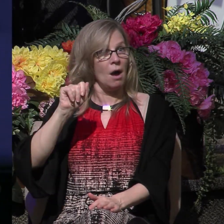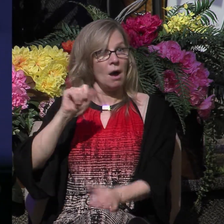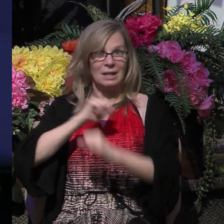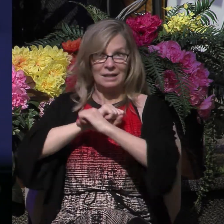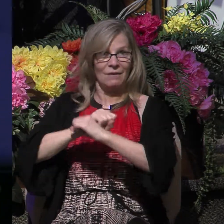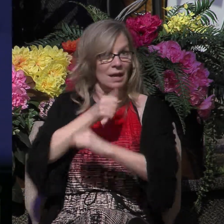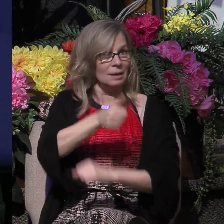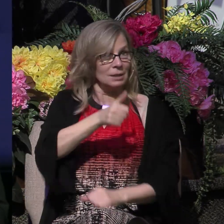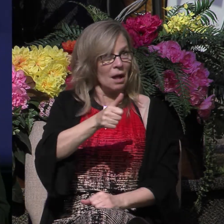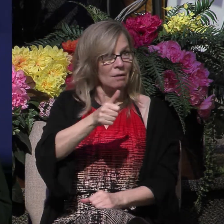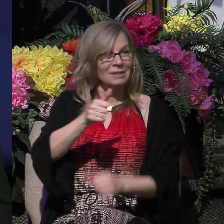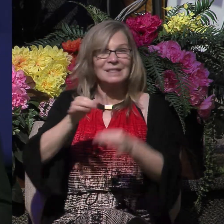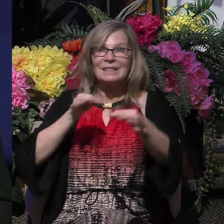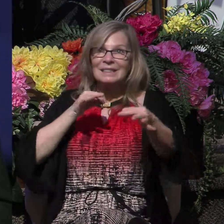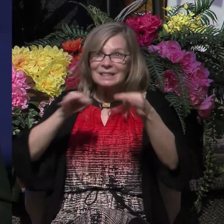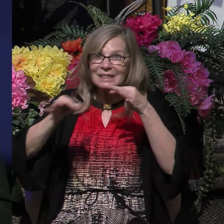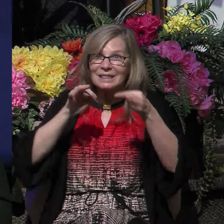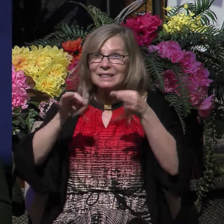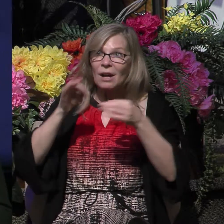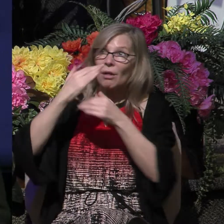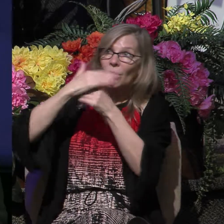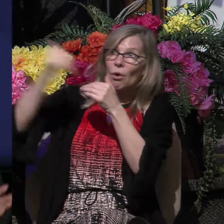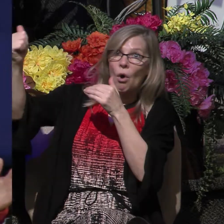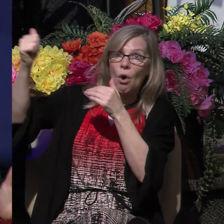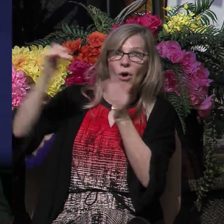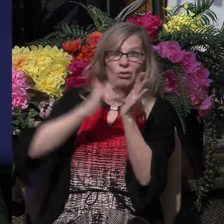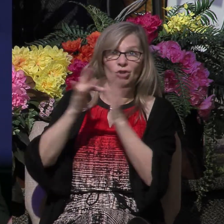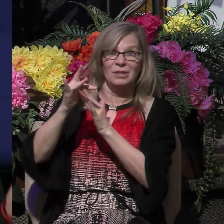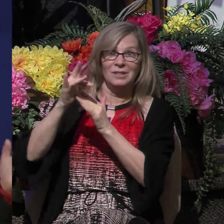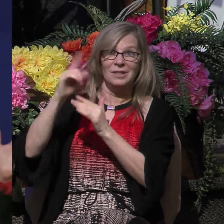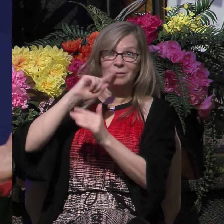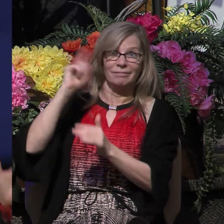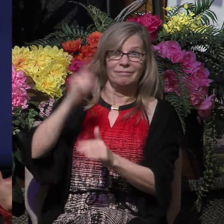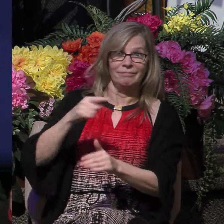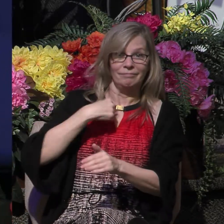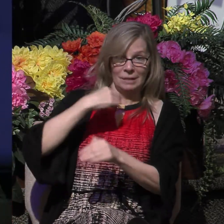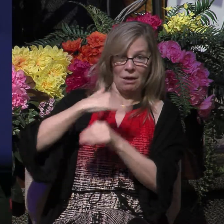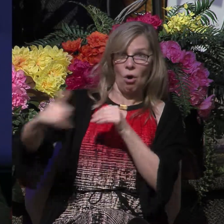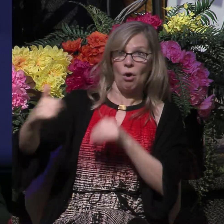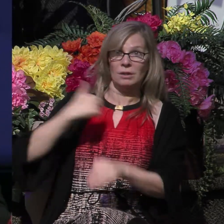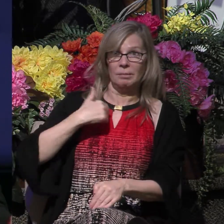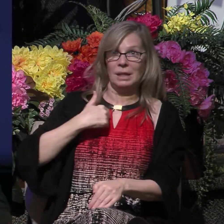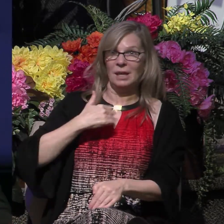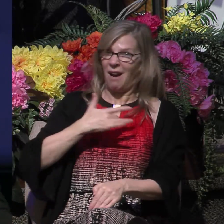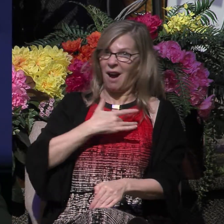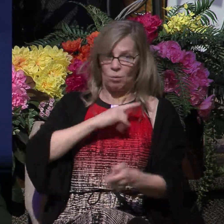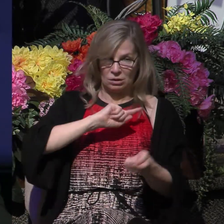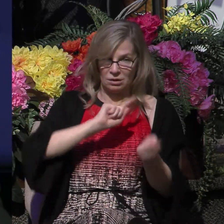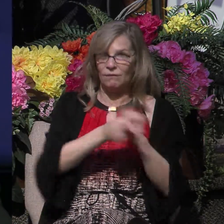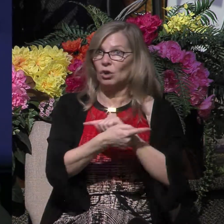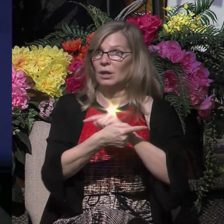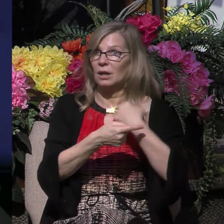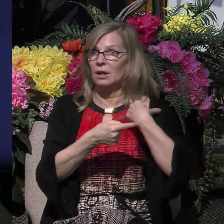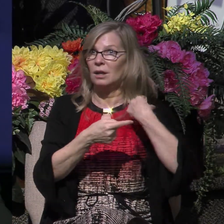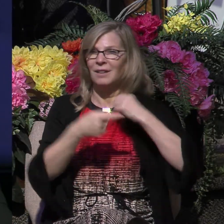explained the commission that Jesus had given him when he was converted. And in doing so, Paul clearly